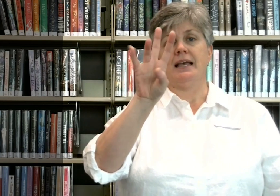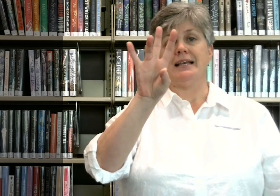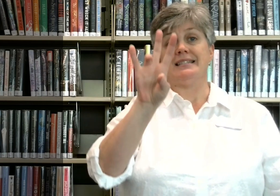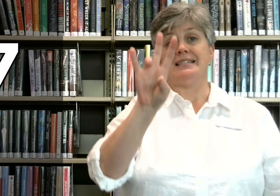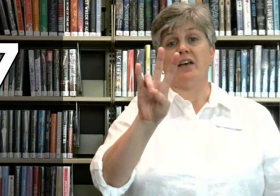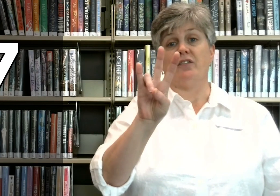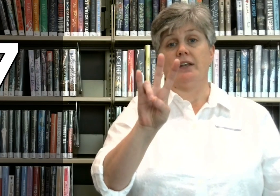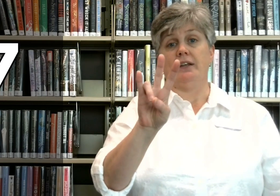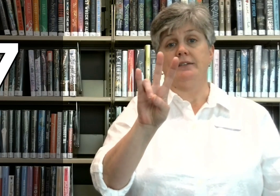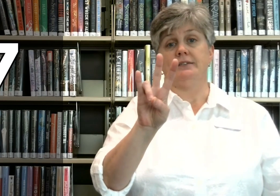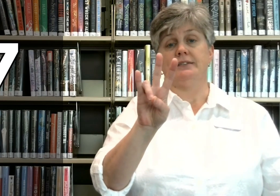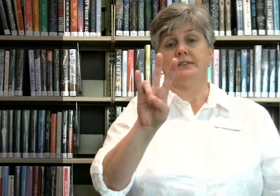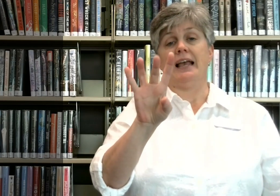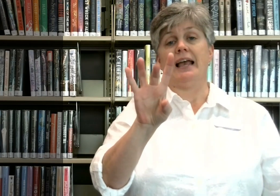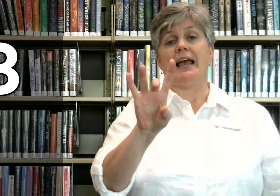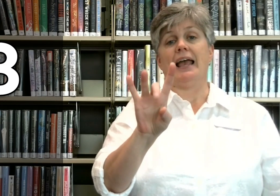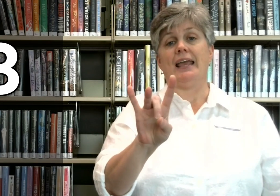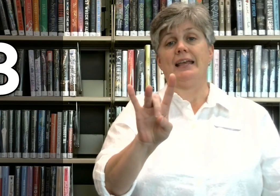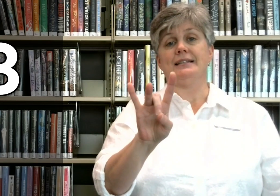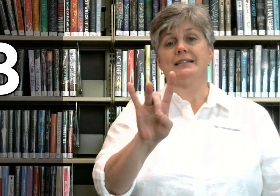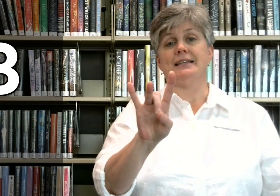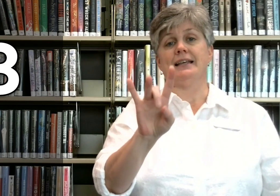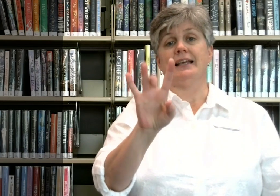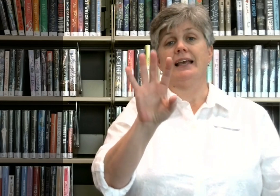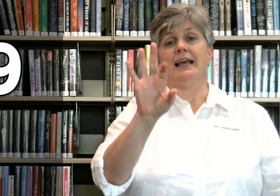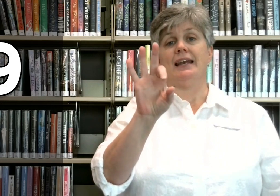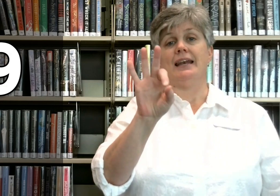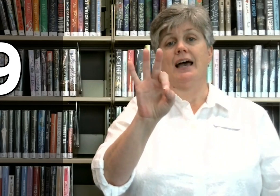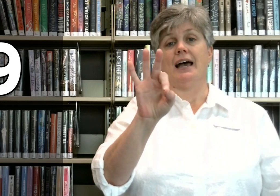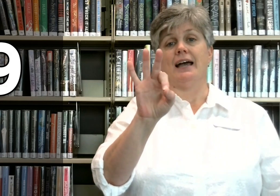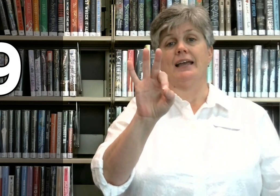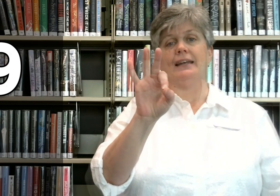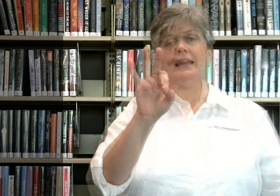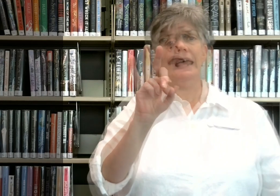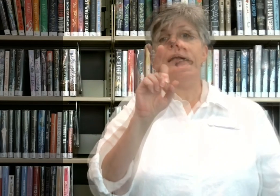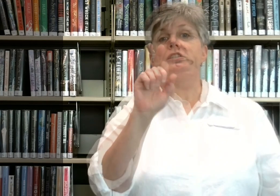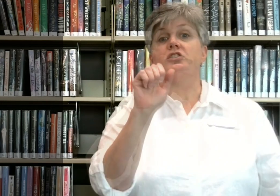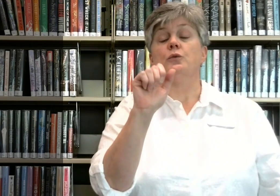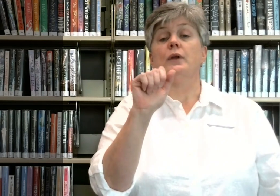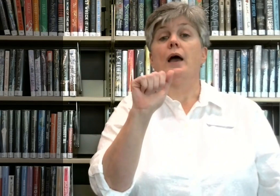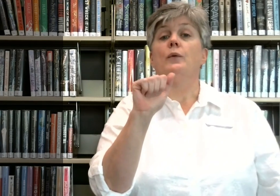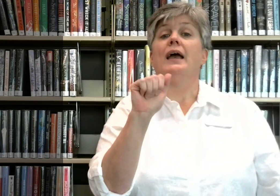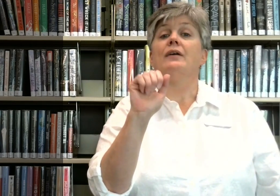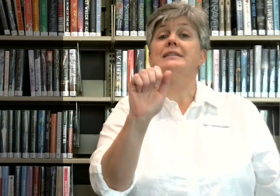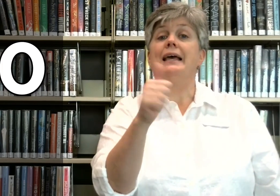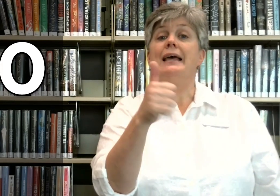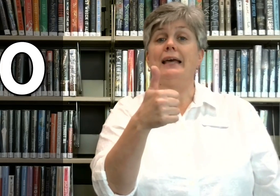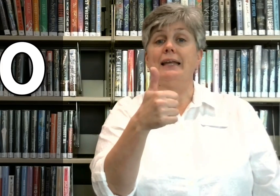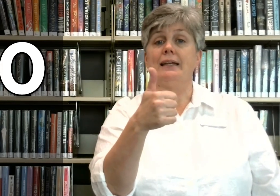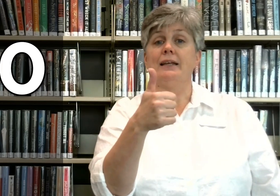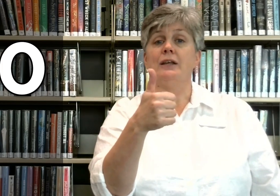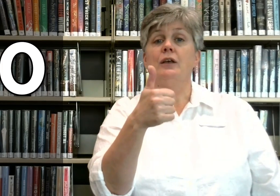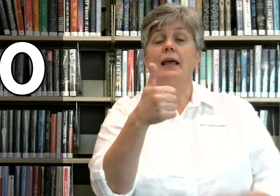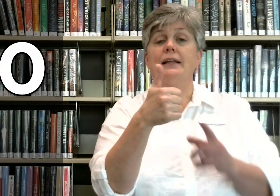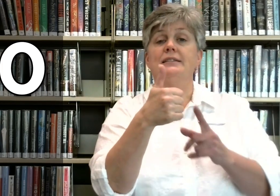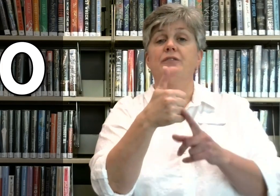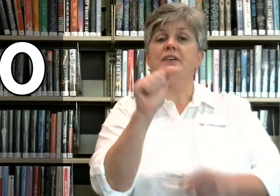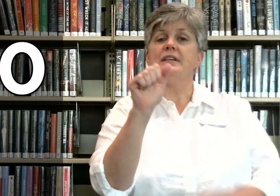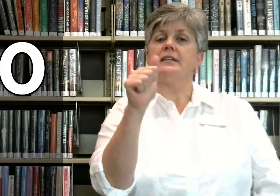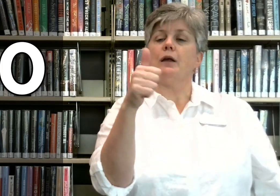seven, eight, nine. So now we have 10. It's a fist and I'm